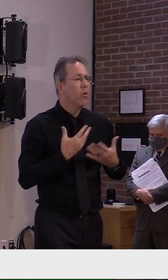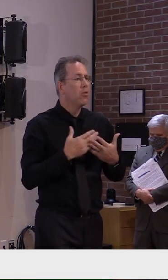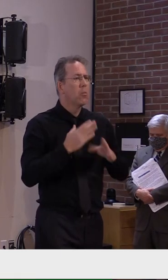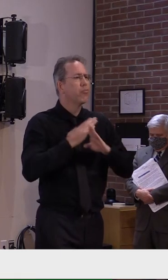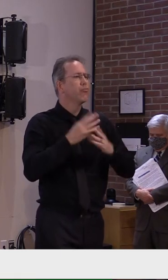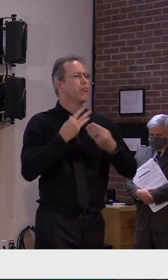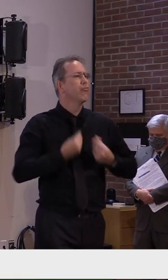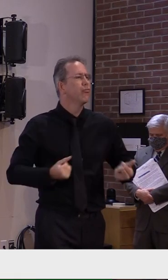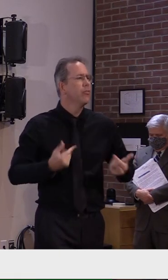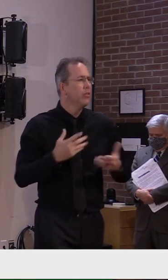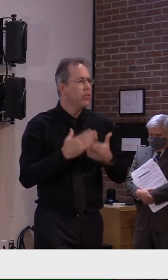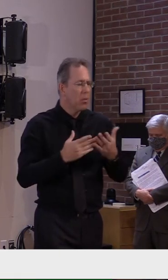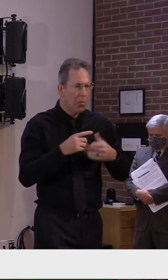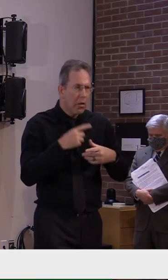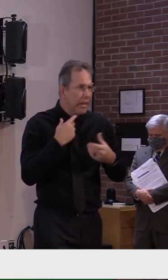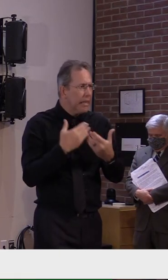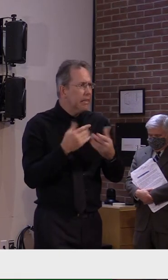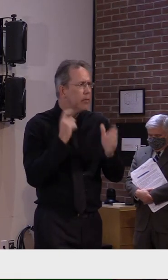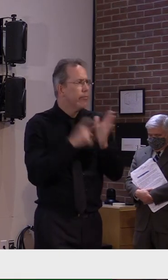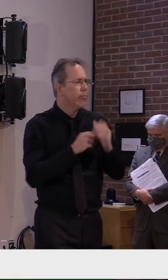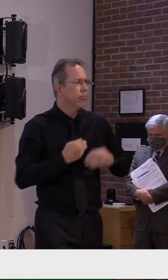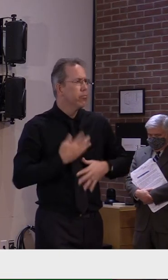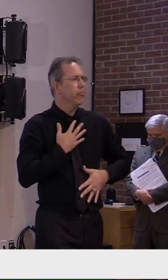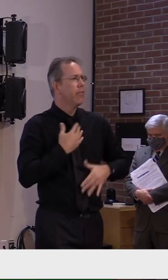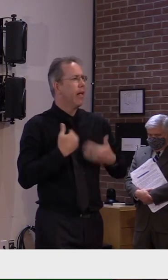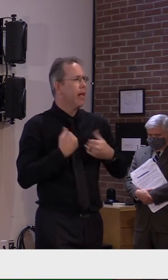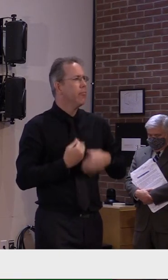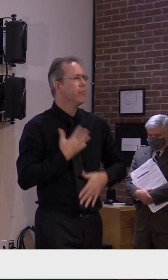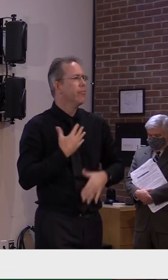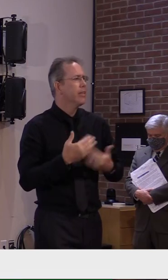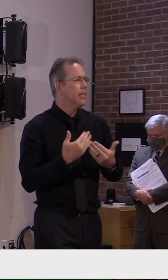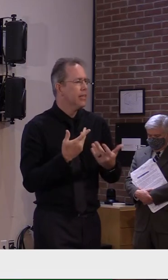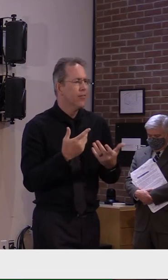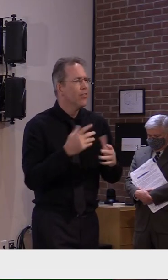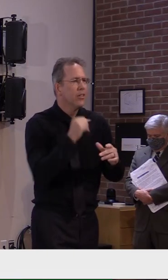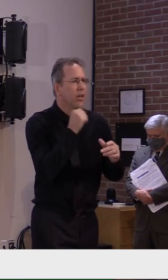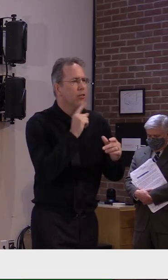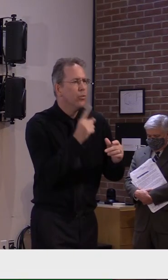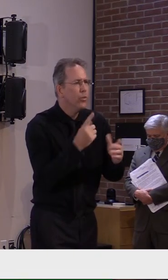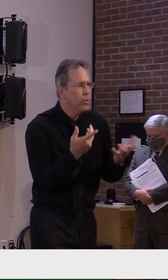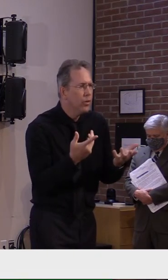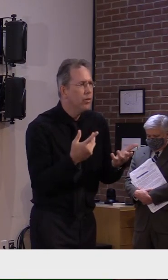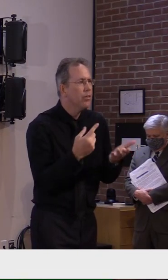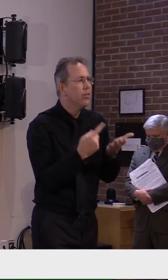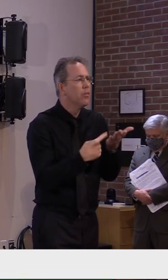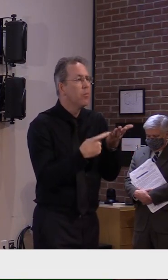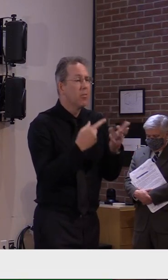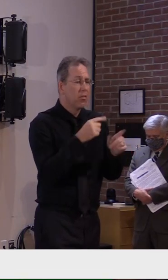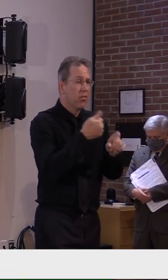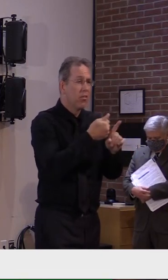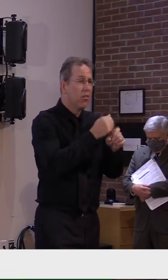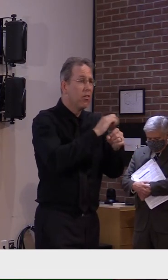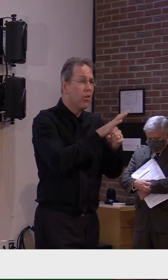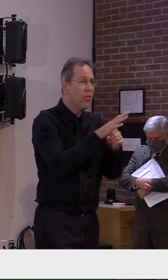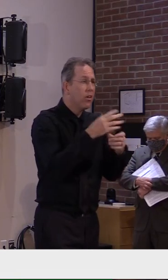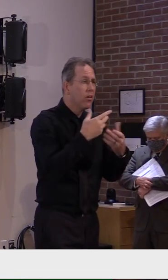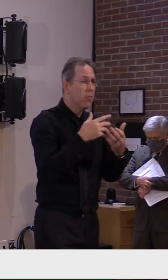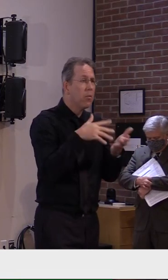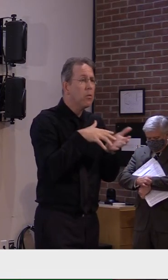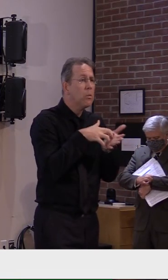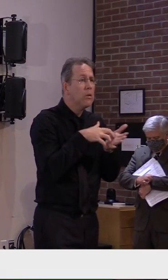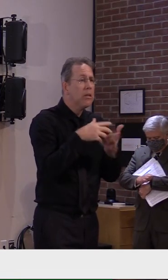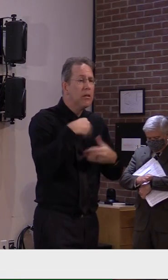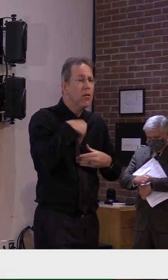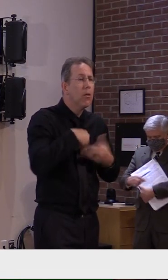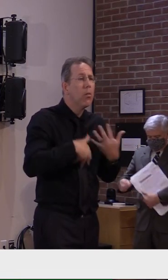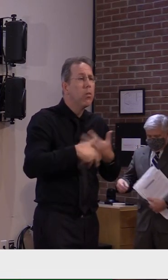and you were positive and then i tested you in two weeks when you were feeling completely well again but you were still positive on